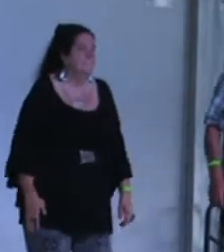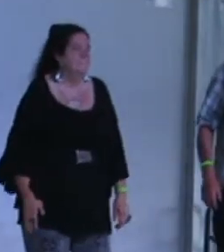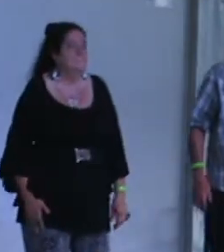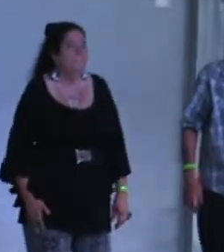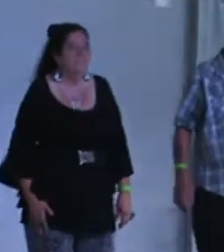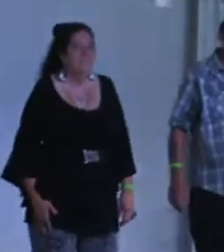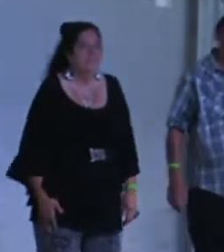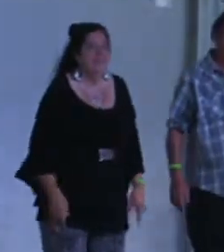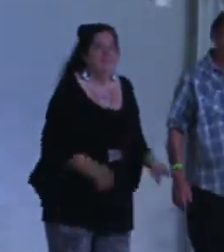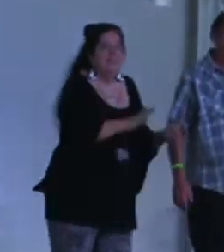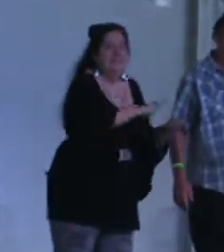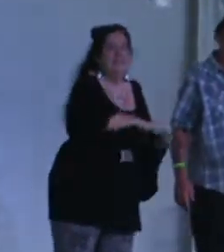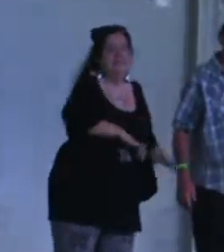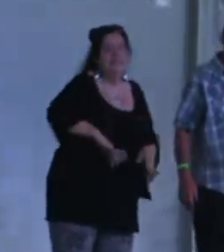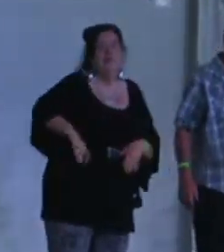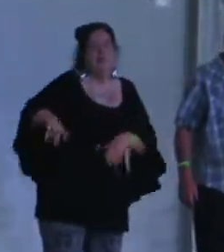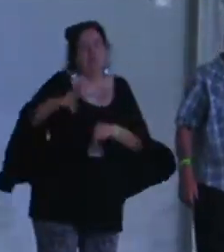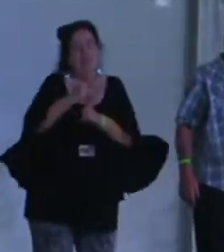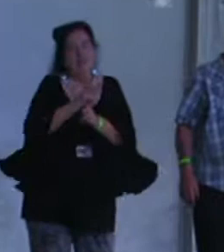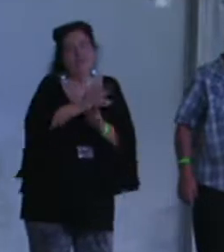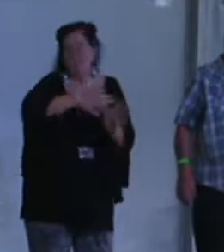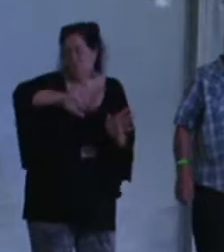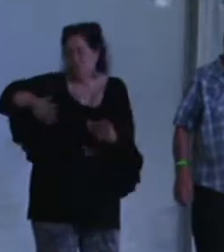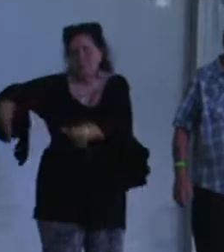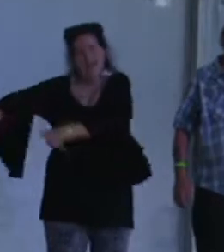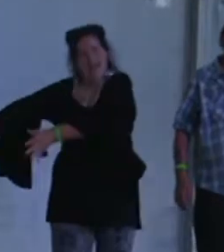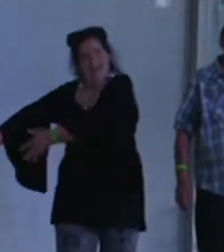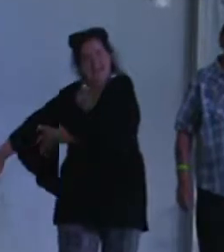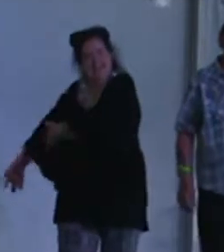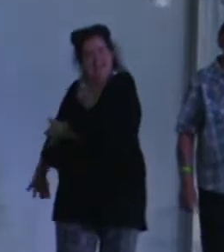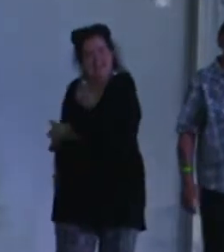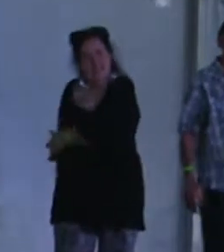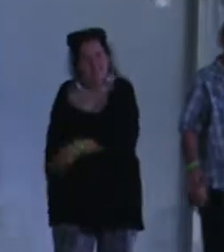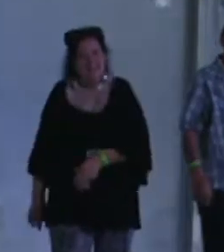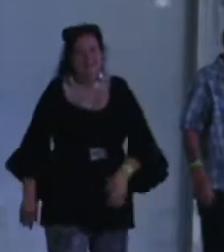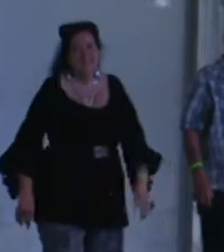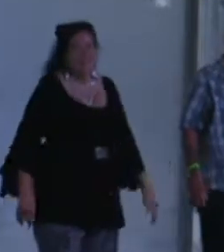leave your game behind,